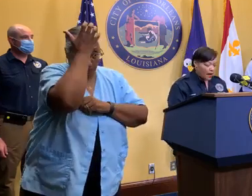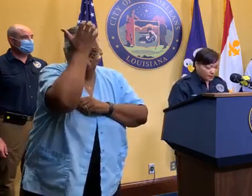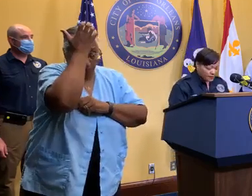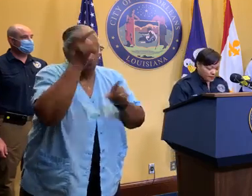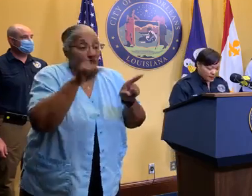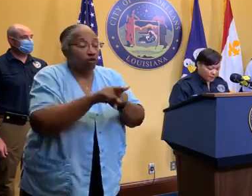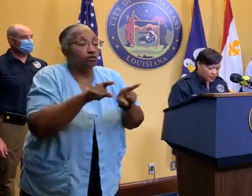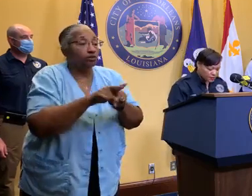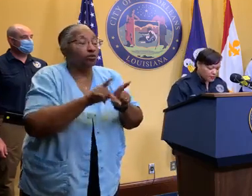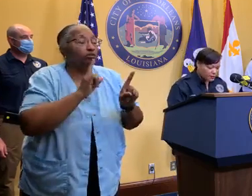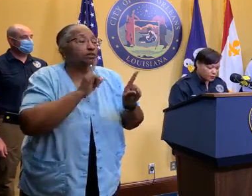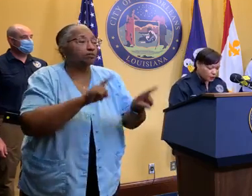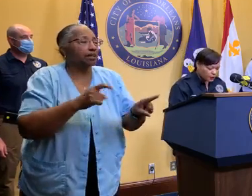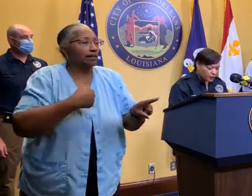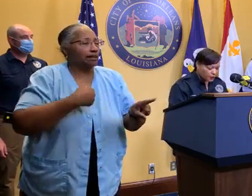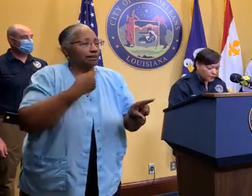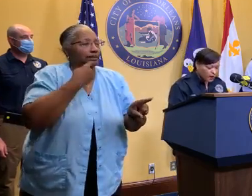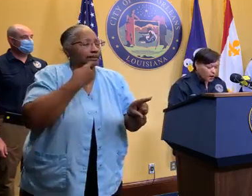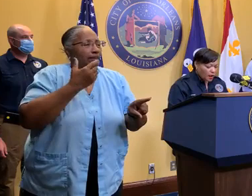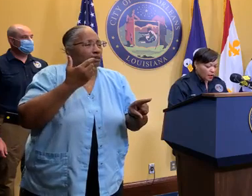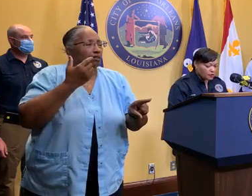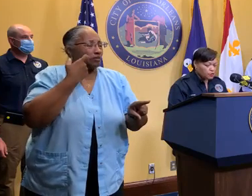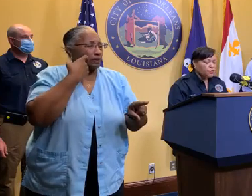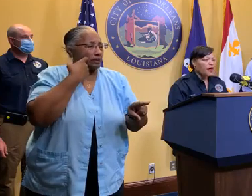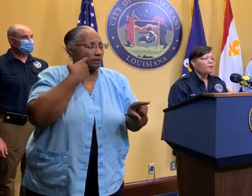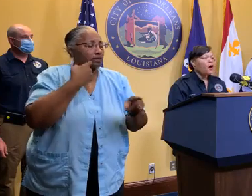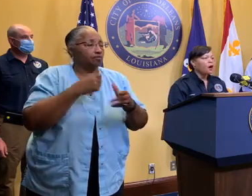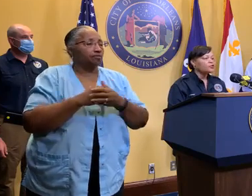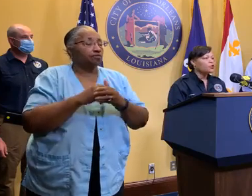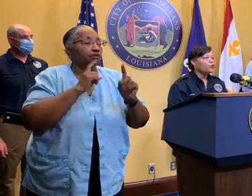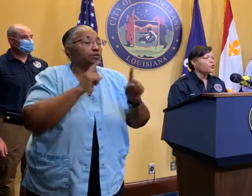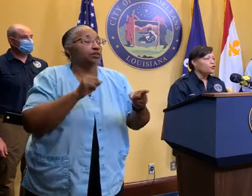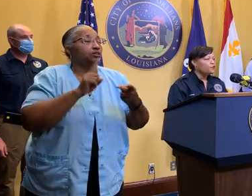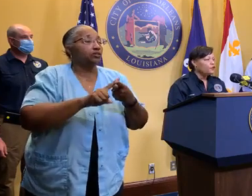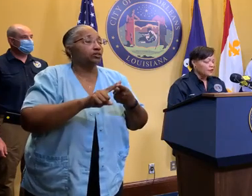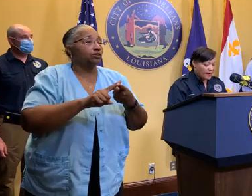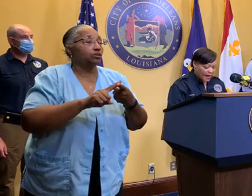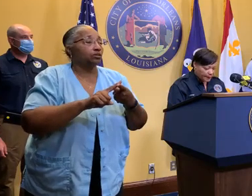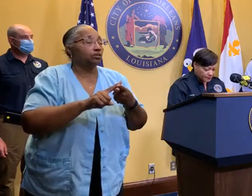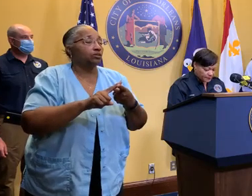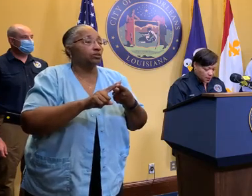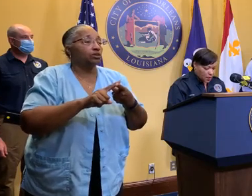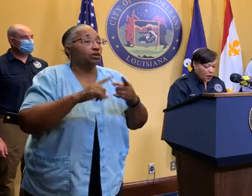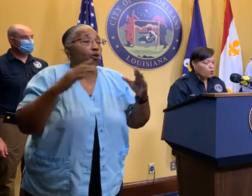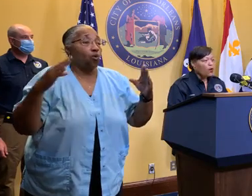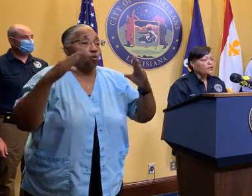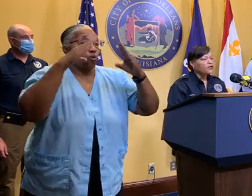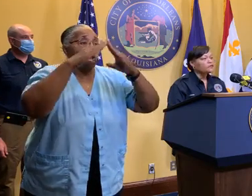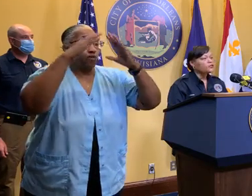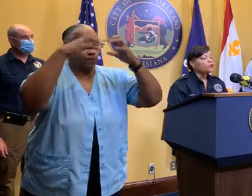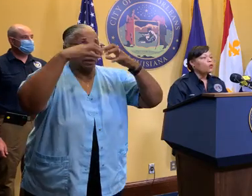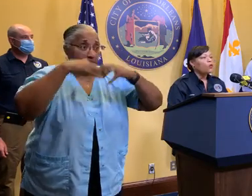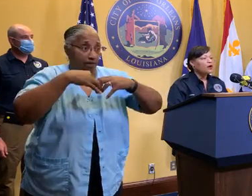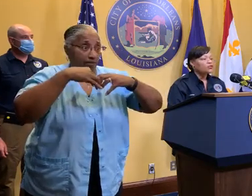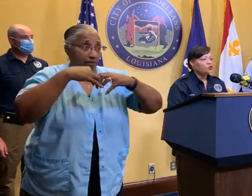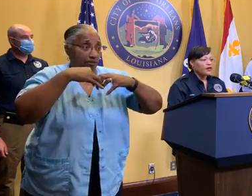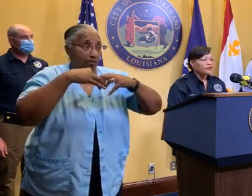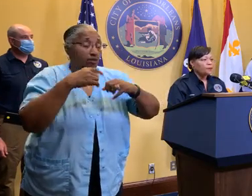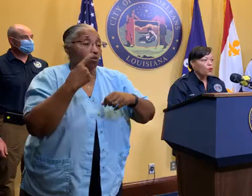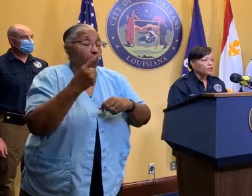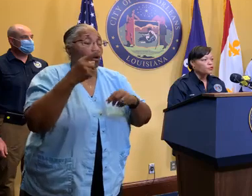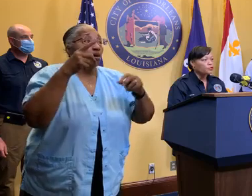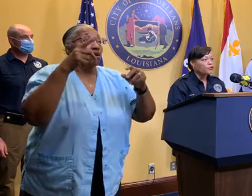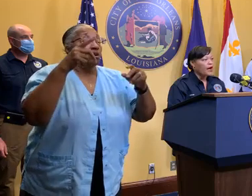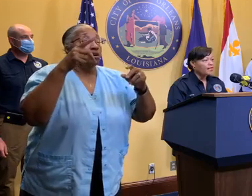responded, and I mentioned this earlier, to a partial roof collapse. One individual was